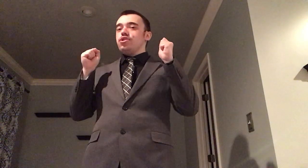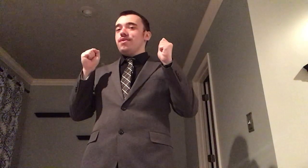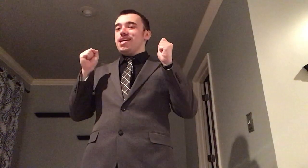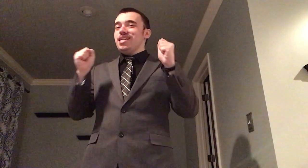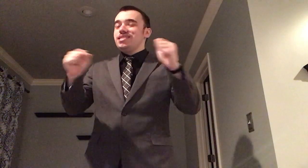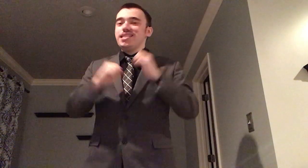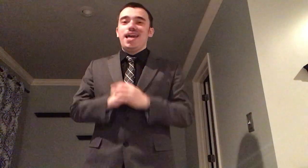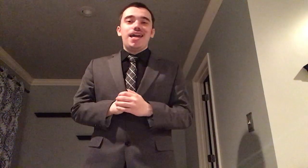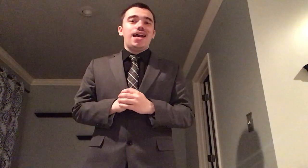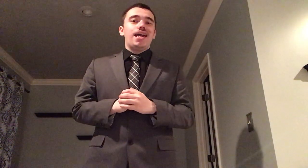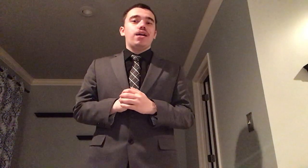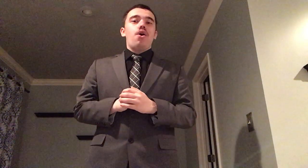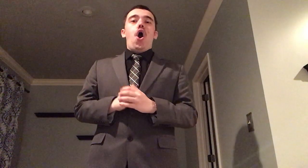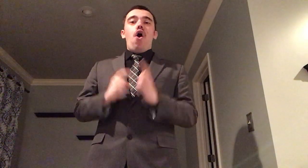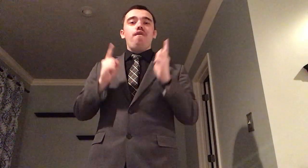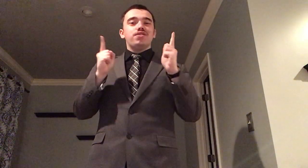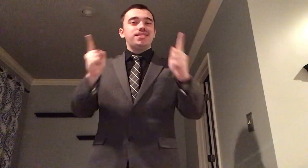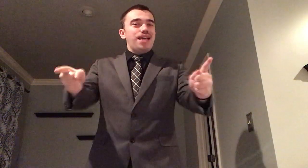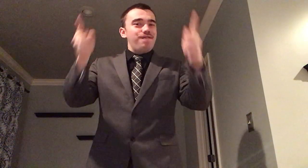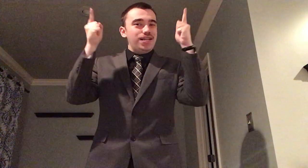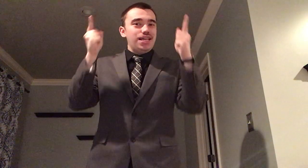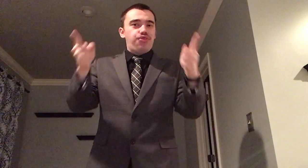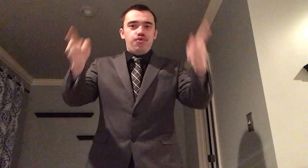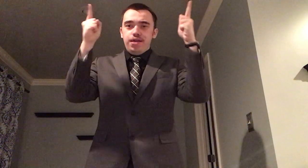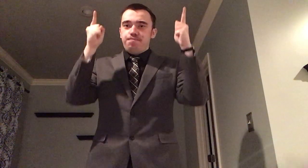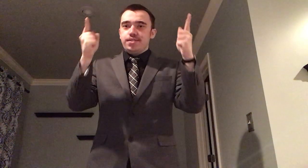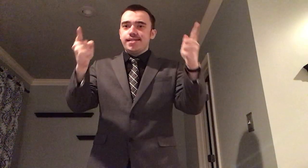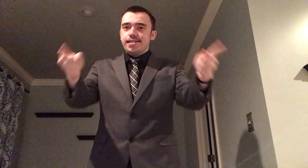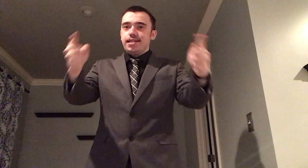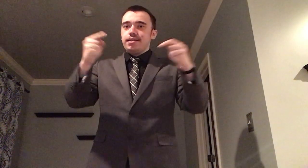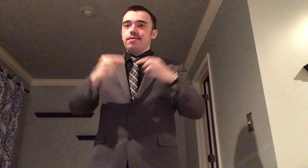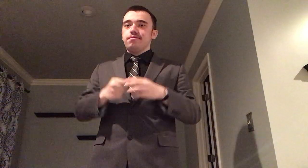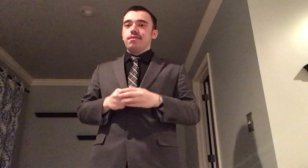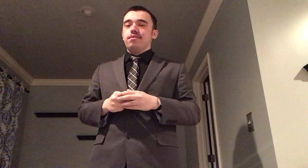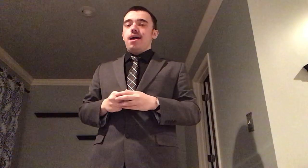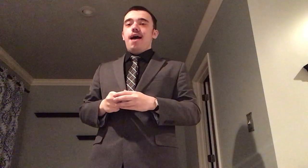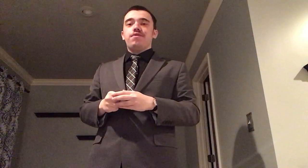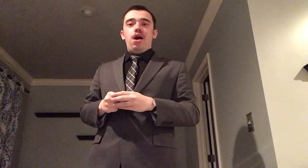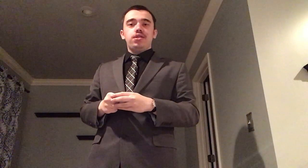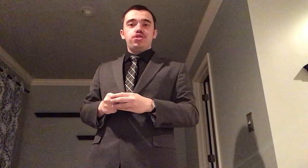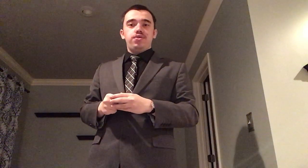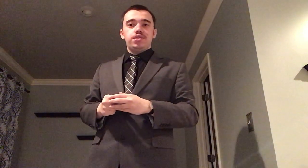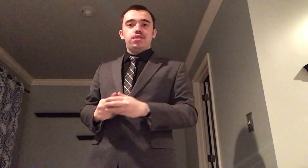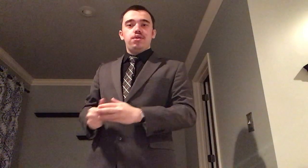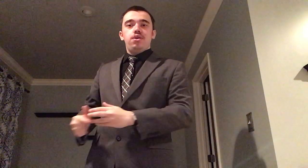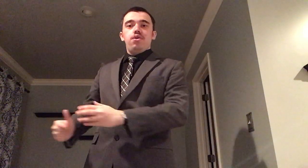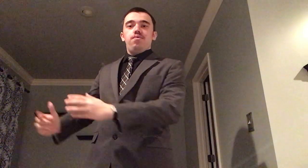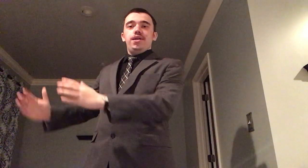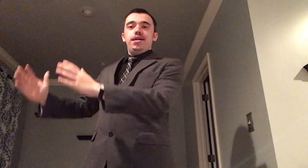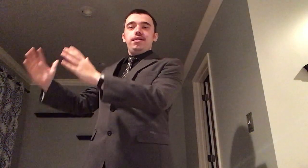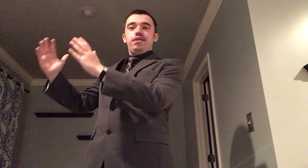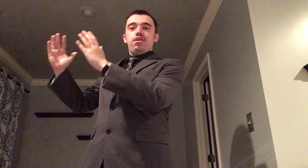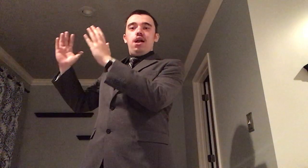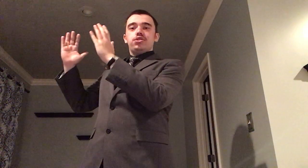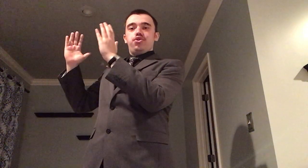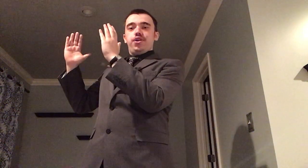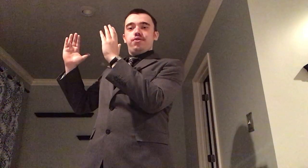to the ncaa over 73 percent of college students will end their college career